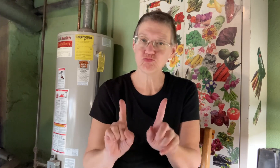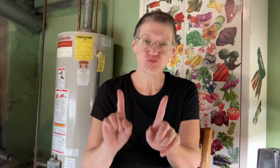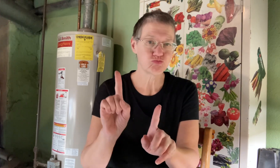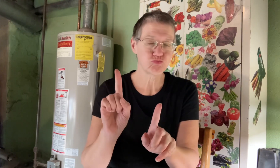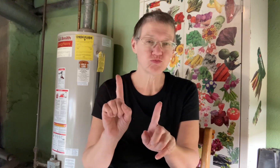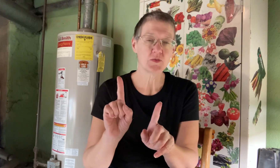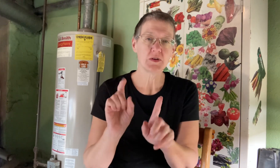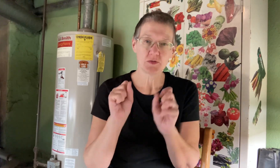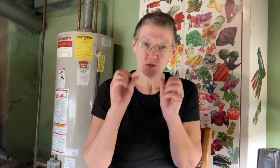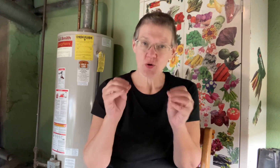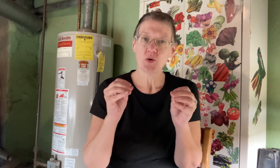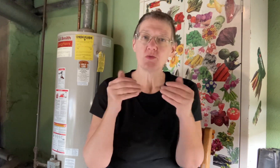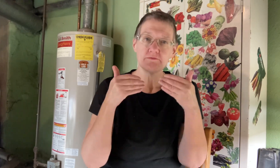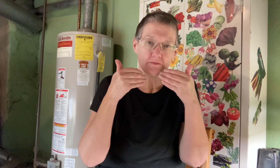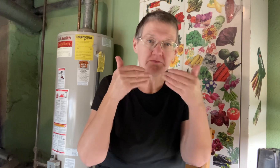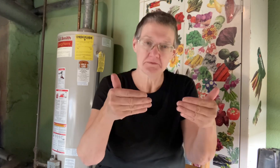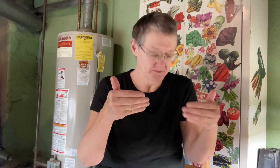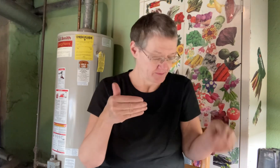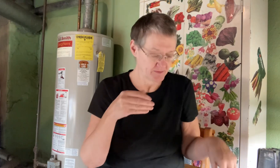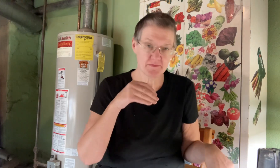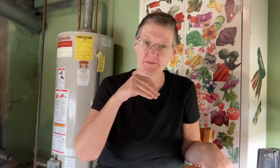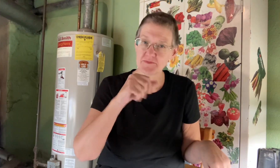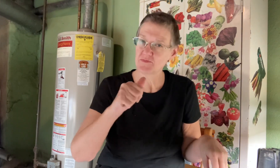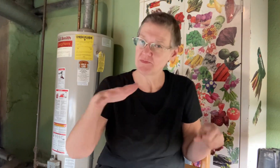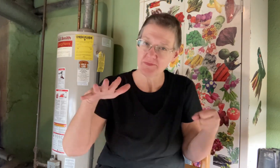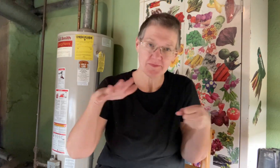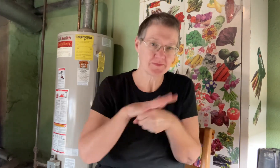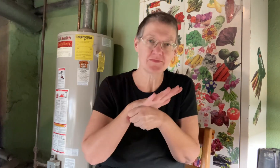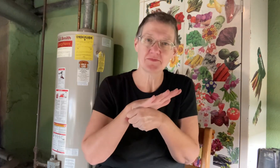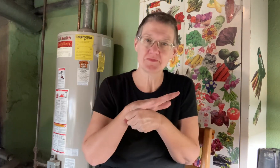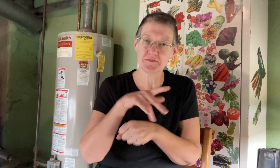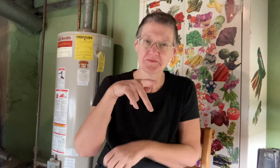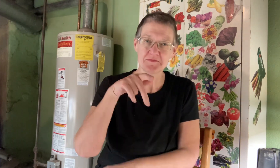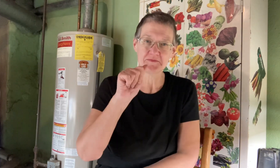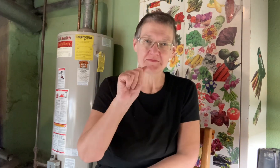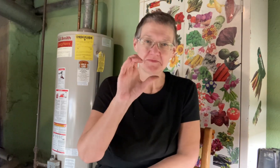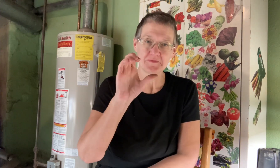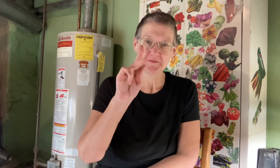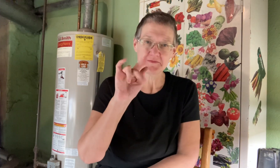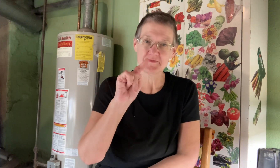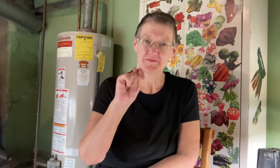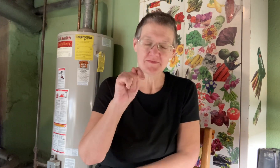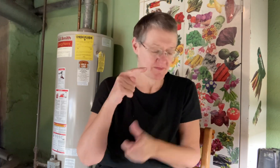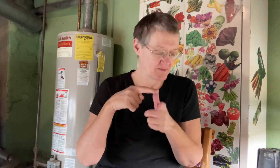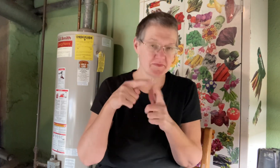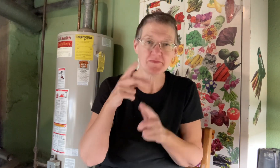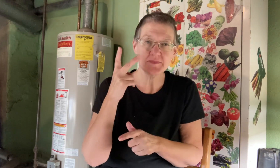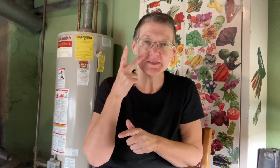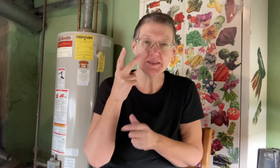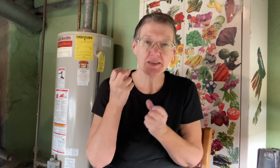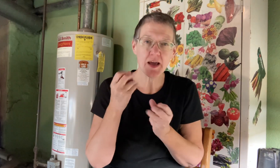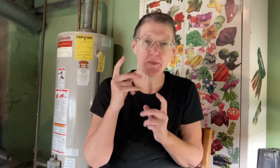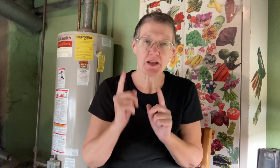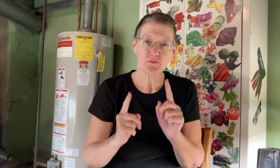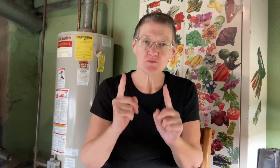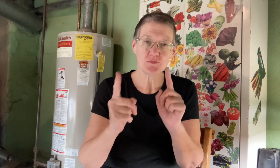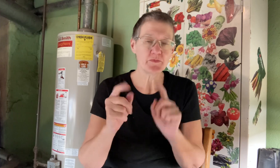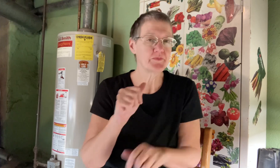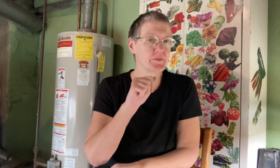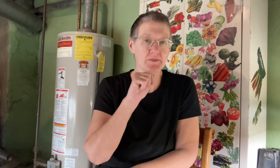seed company's fault so we're going to go ahead and plant plant this full packet to